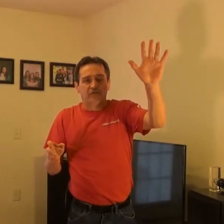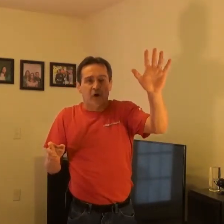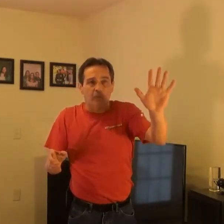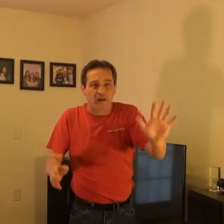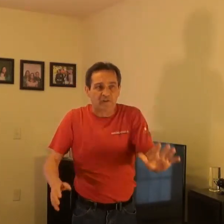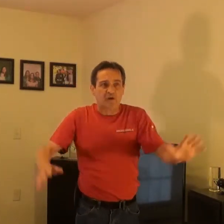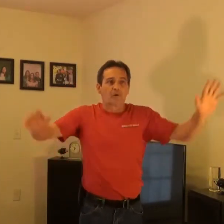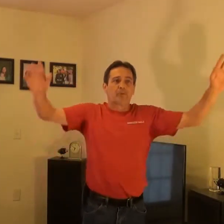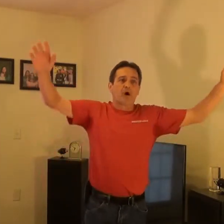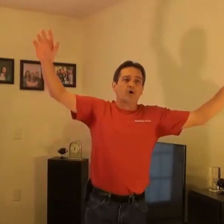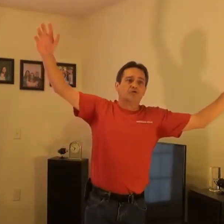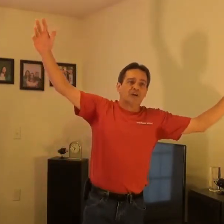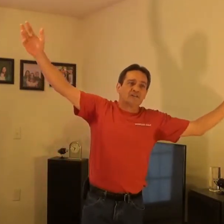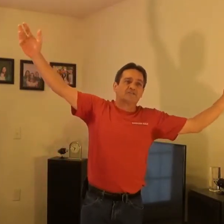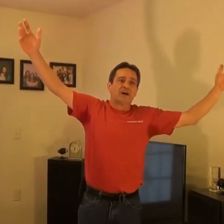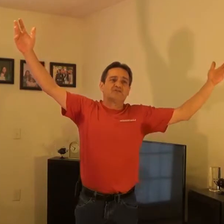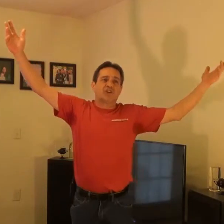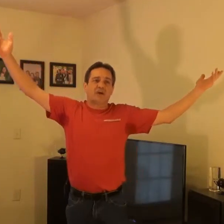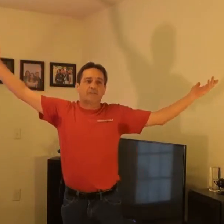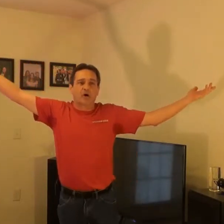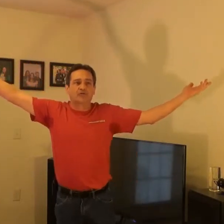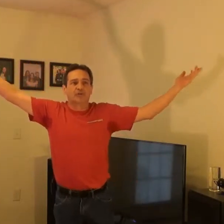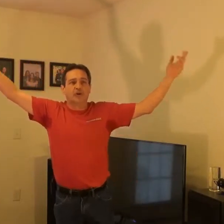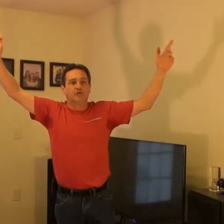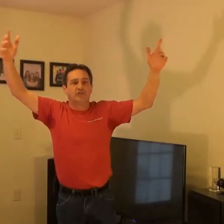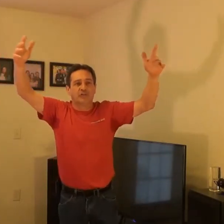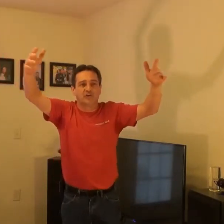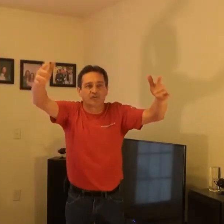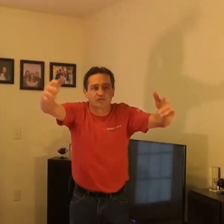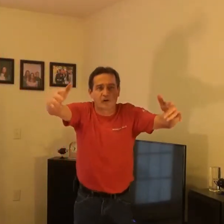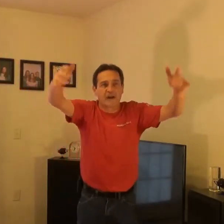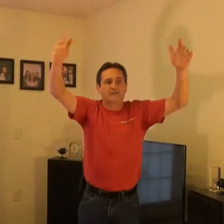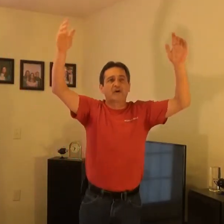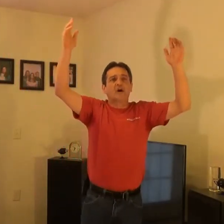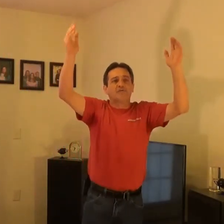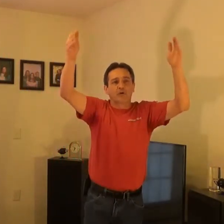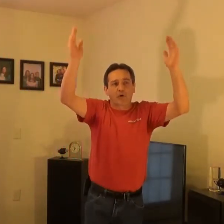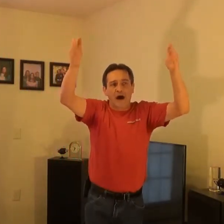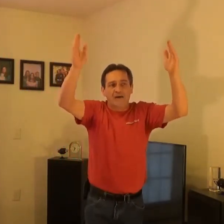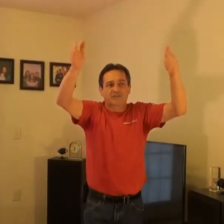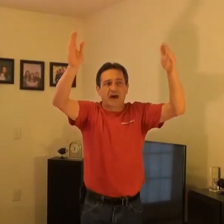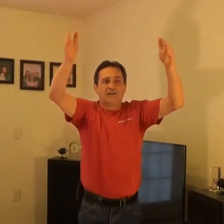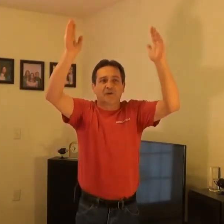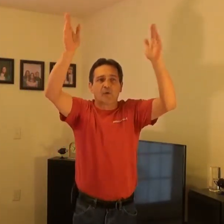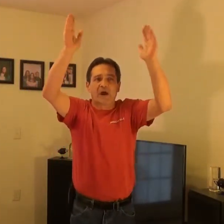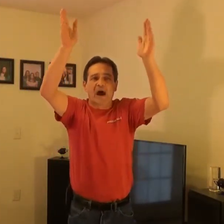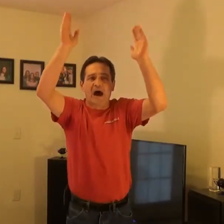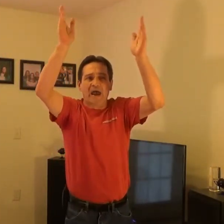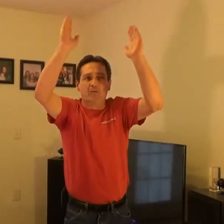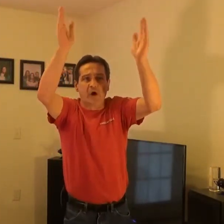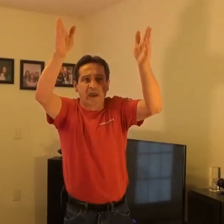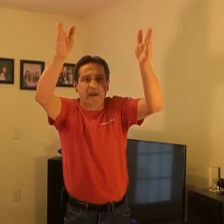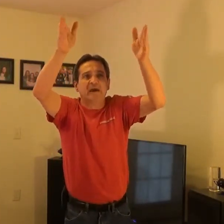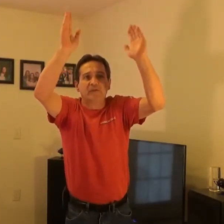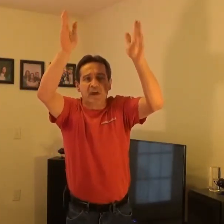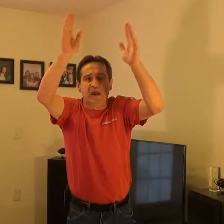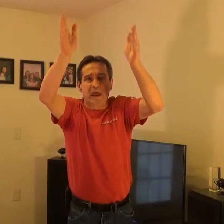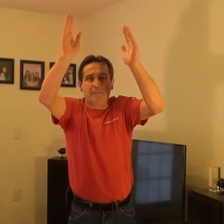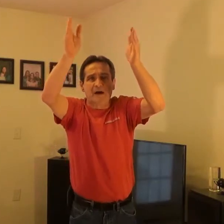infirmities, in reproach, in necessity, in persecutions, in distress, for Christ's sake. For when I am weak, then am I